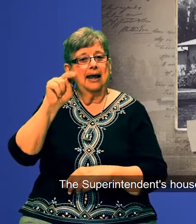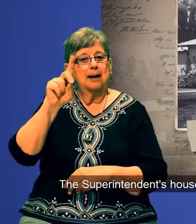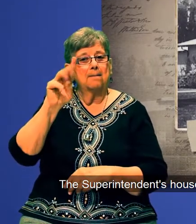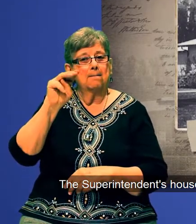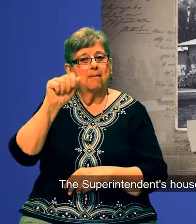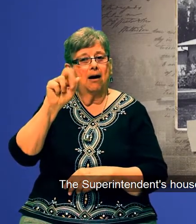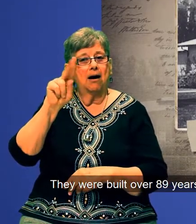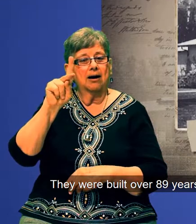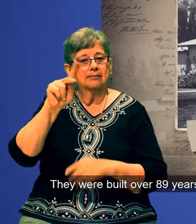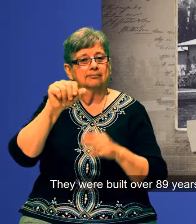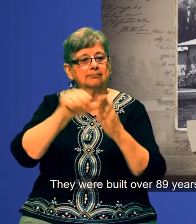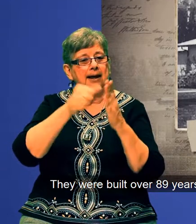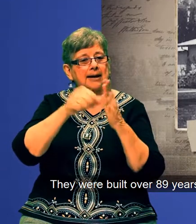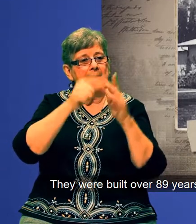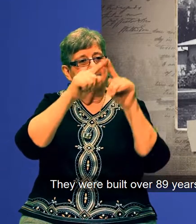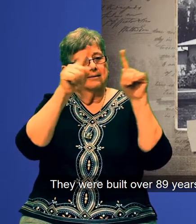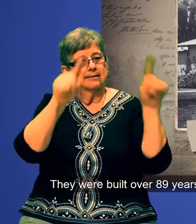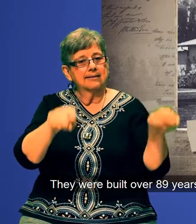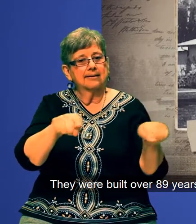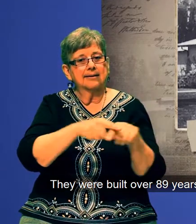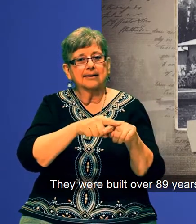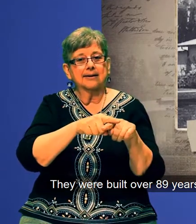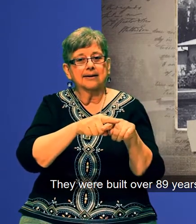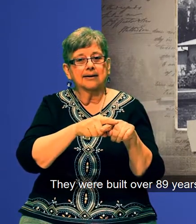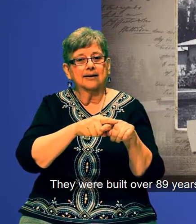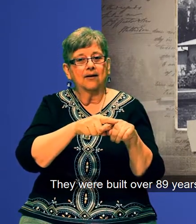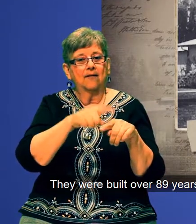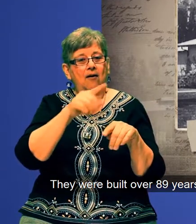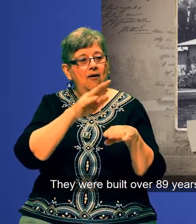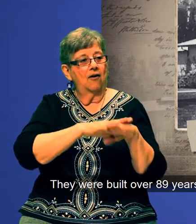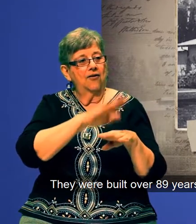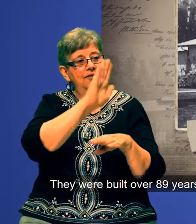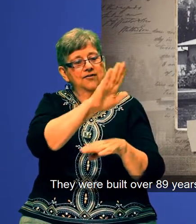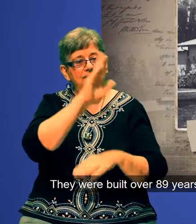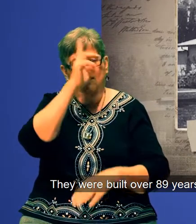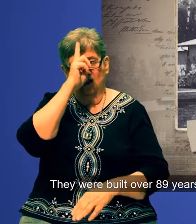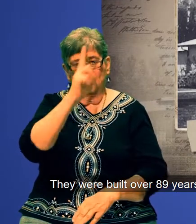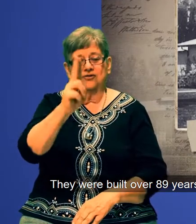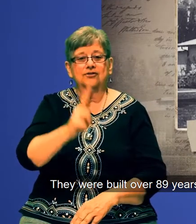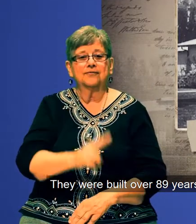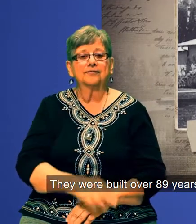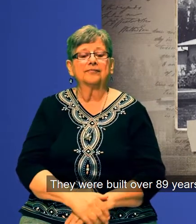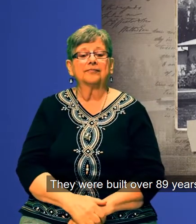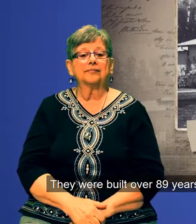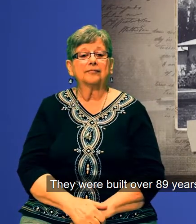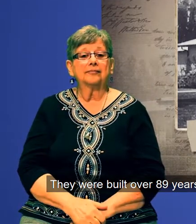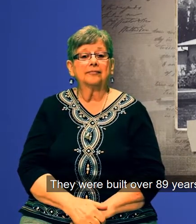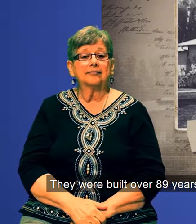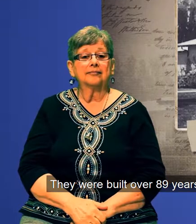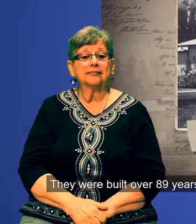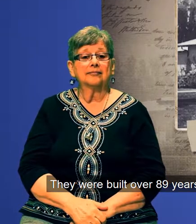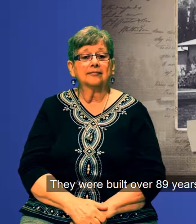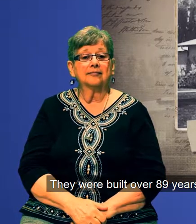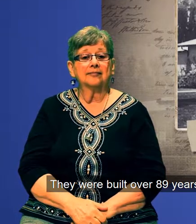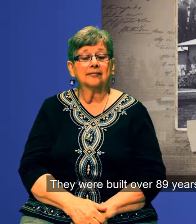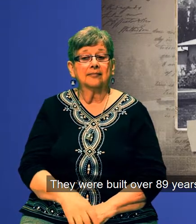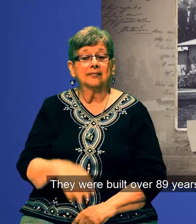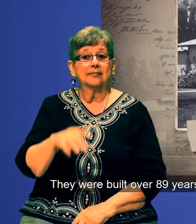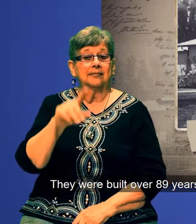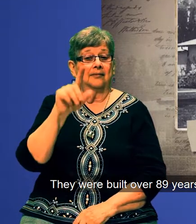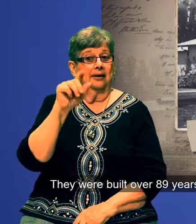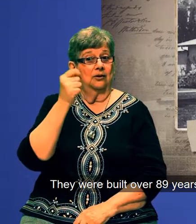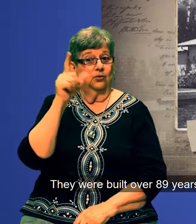remaining. They were built over 89 years ago. Today, we dedicate historic landmark plaques in their honor.